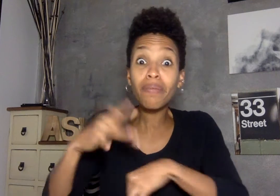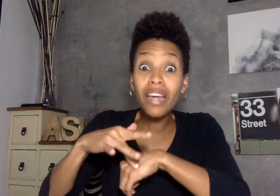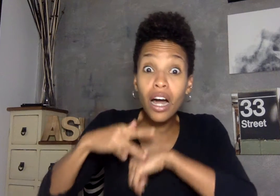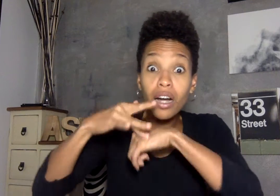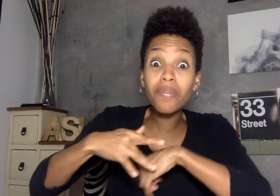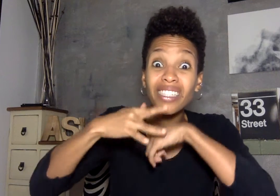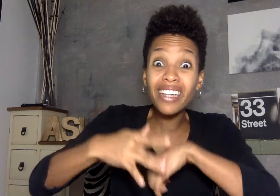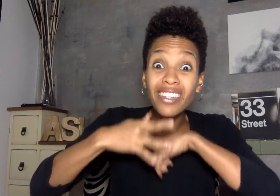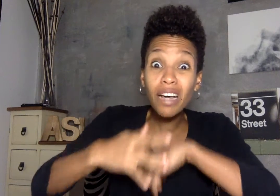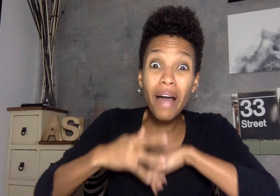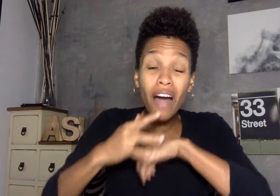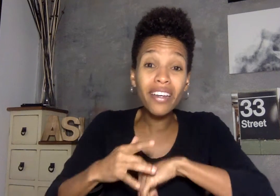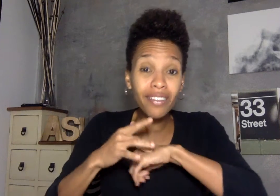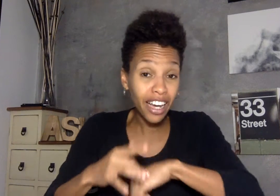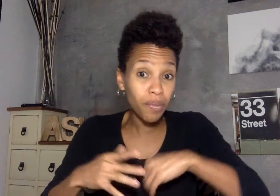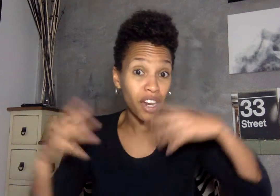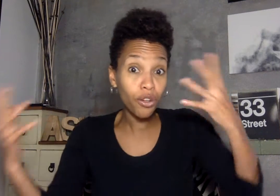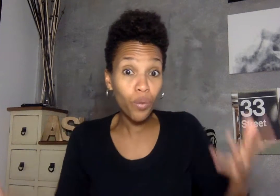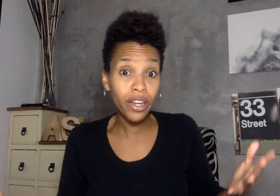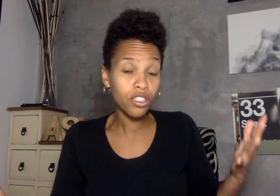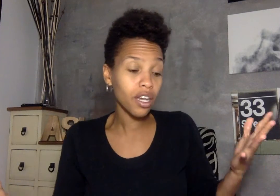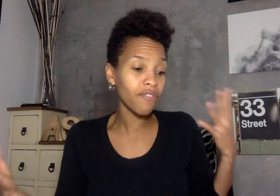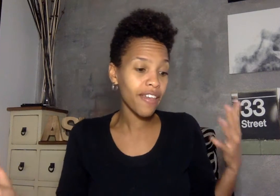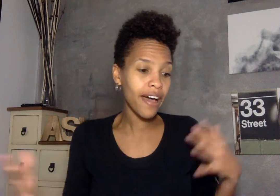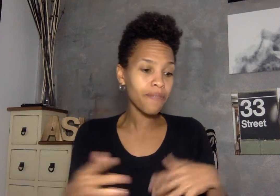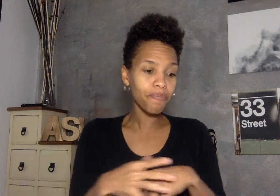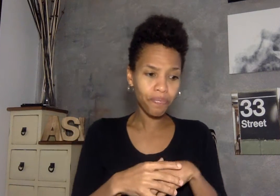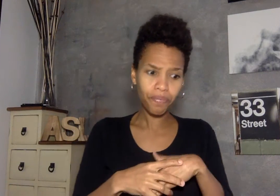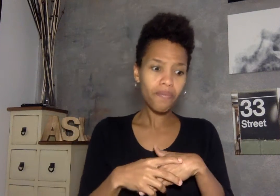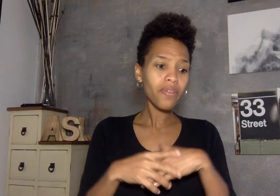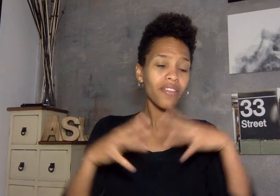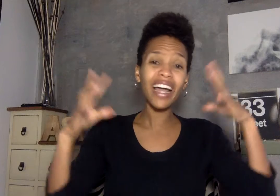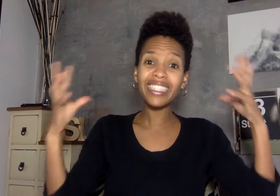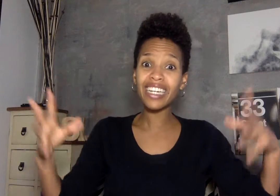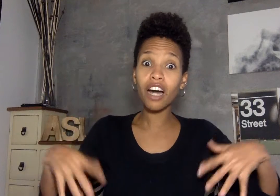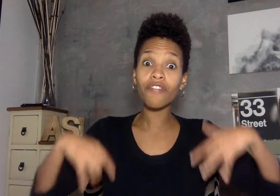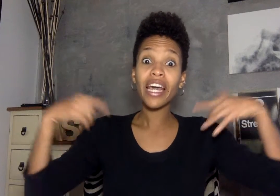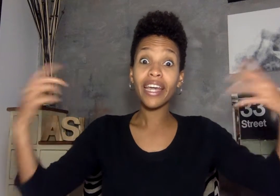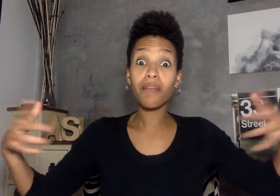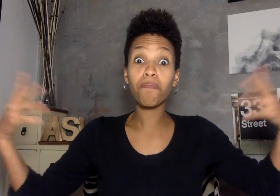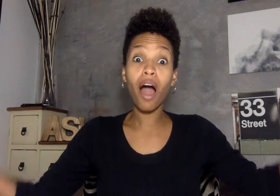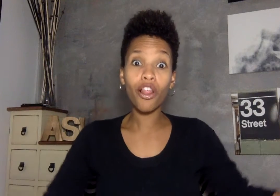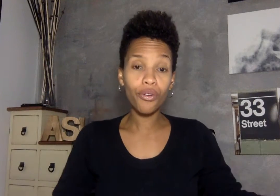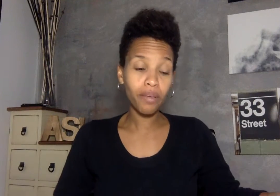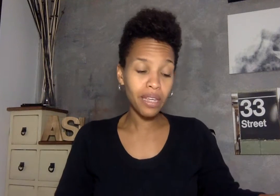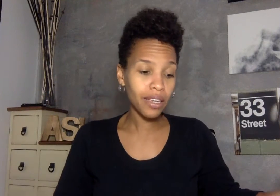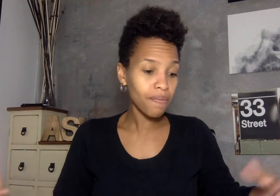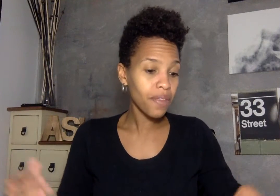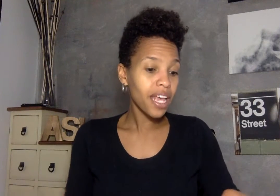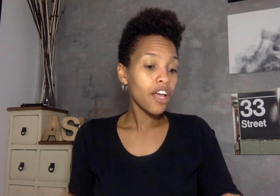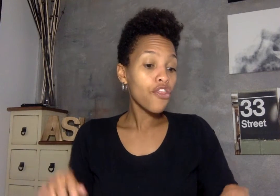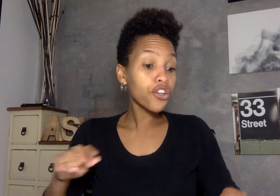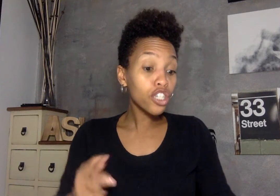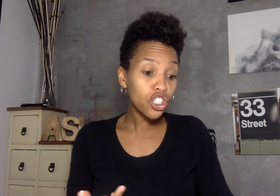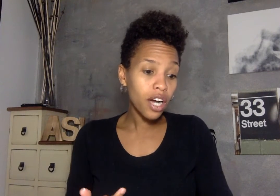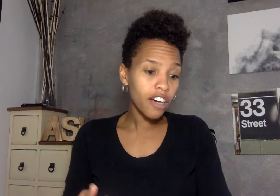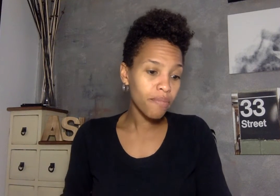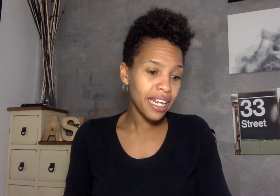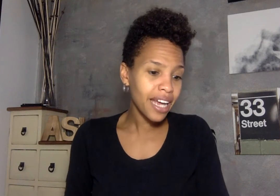maybe obsessing about it that could be another way to convey that the idea of it bothering me third chunk of meaning